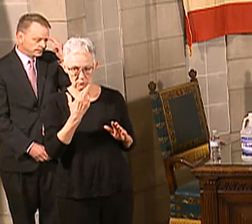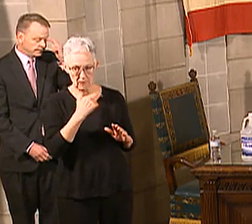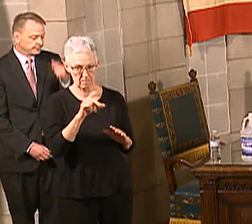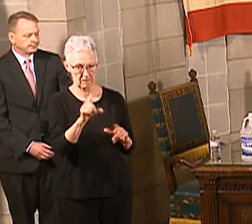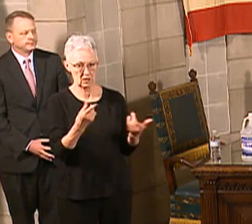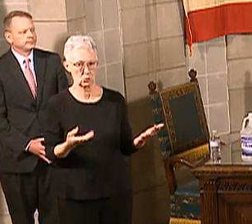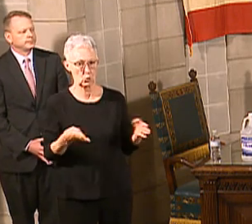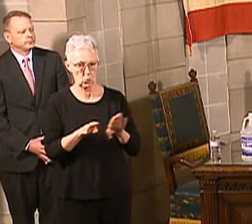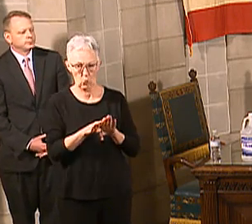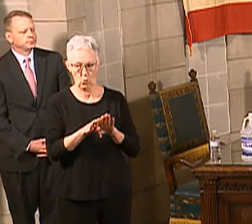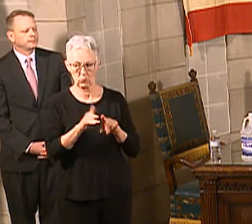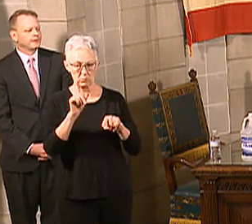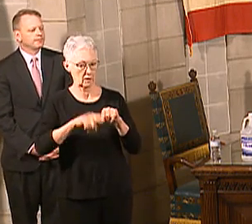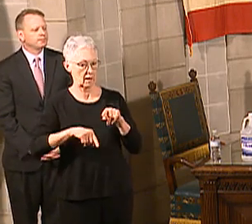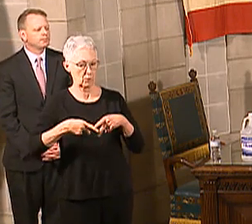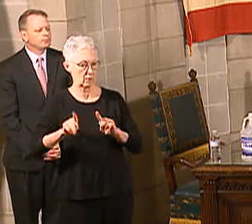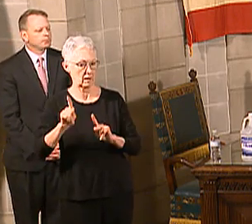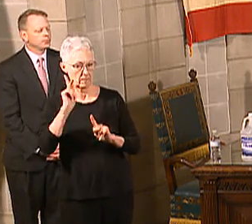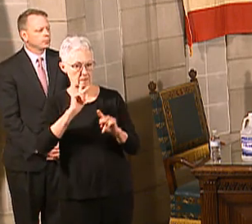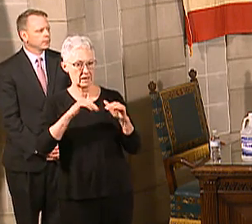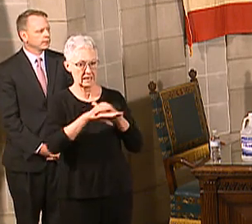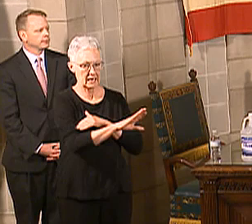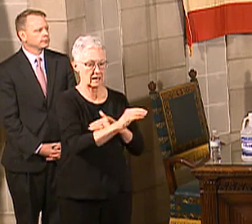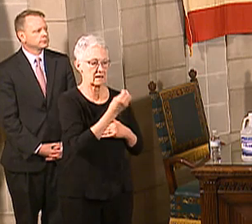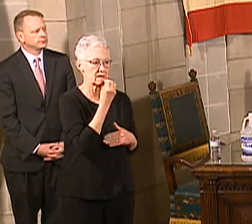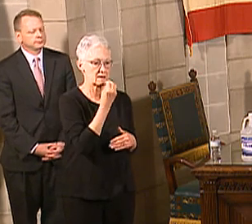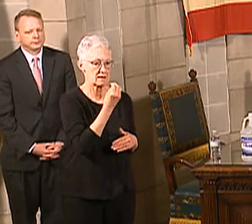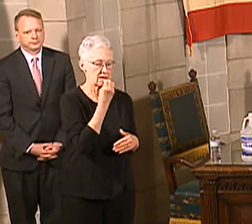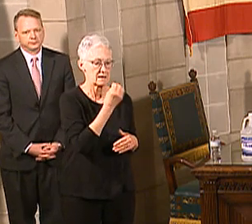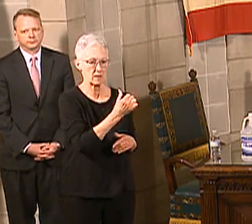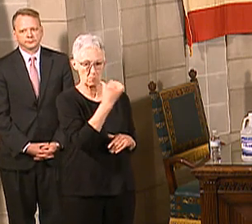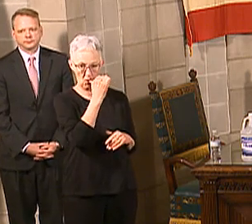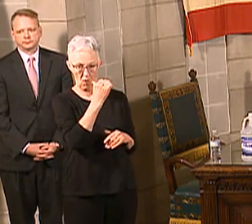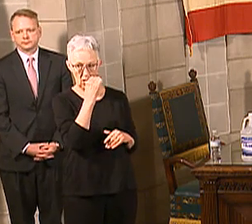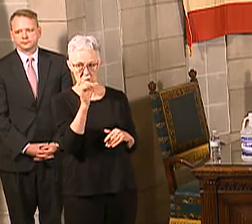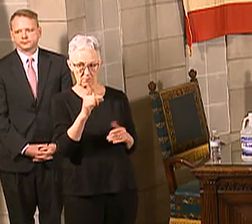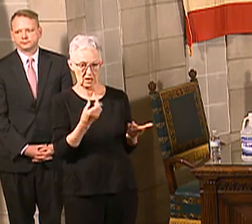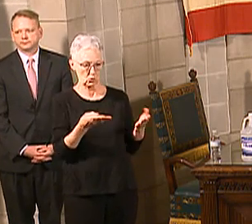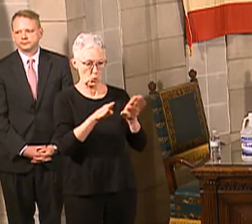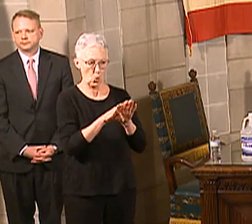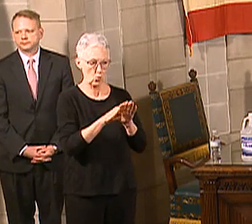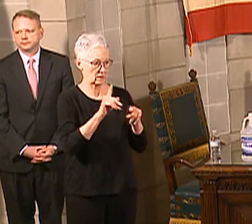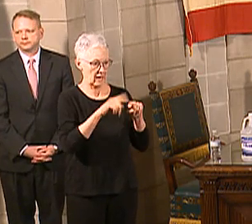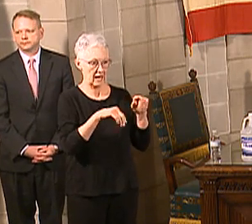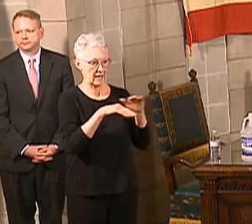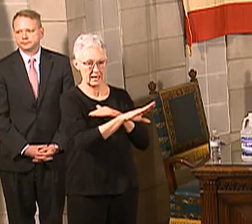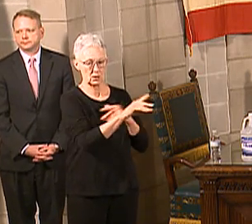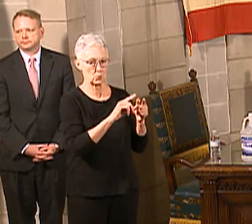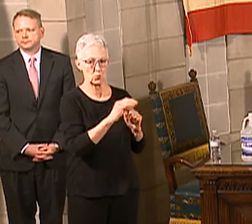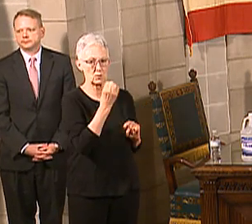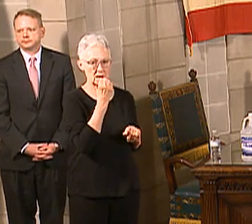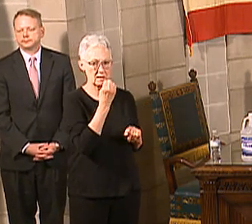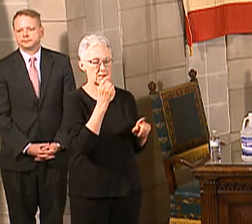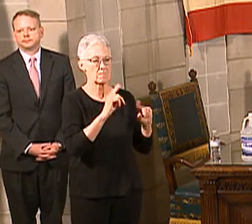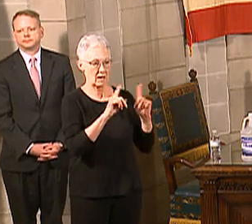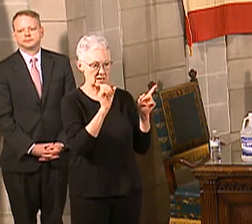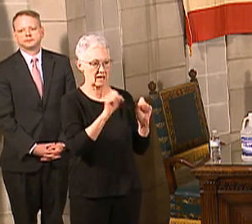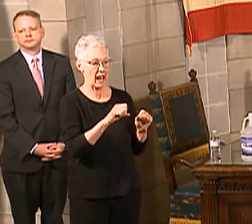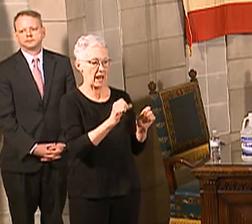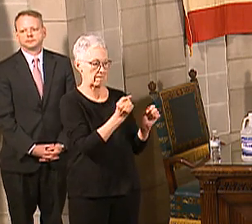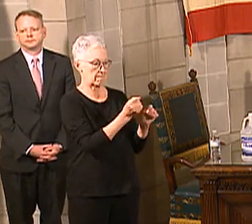-in. We're looking that bars have to be closed. They can do package, takeout, or delivery. Same thing for restaurants. They can do